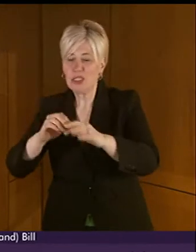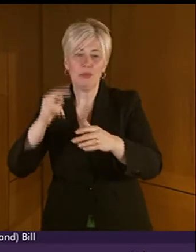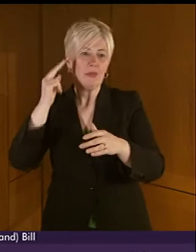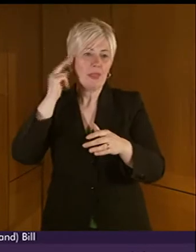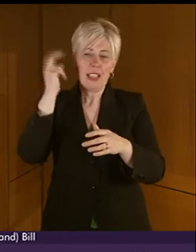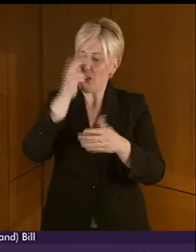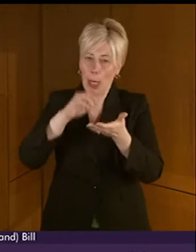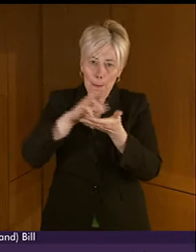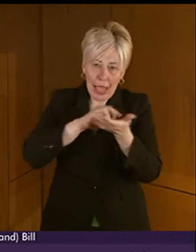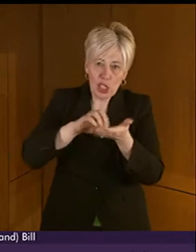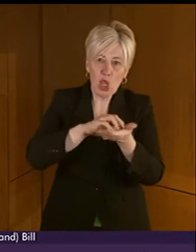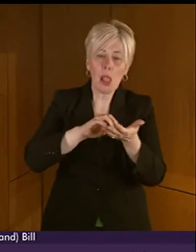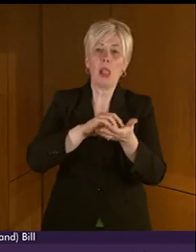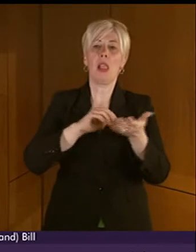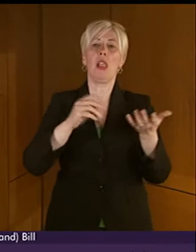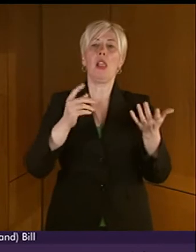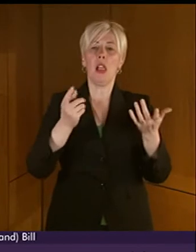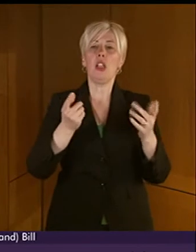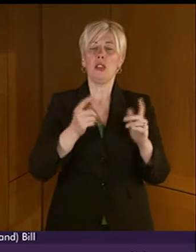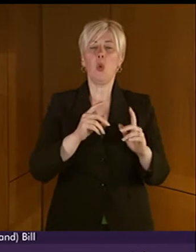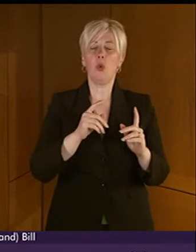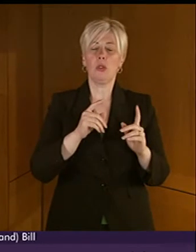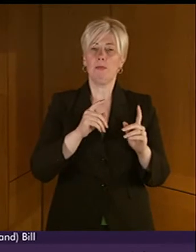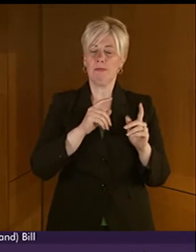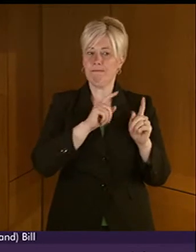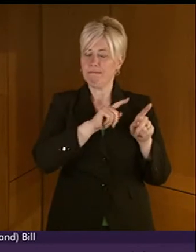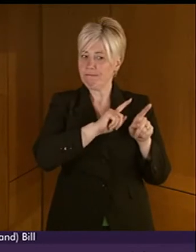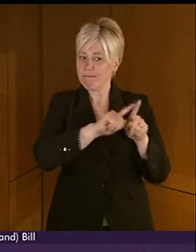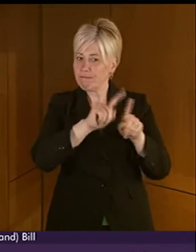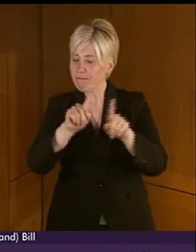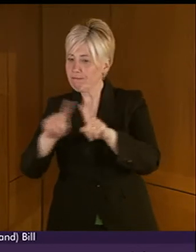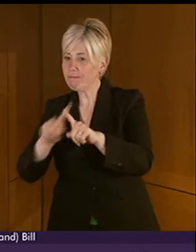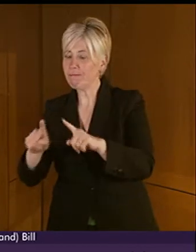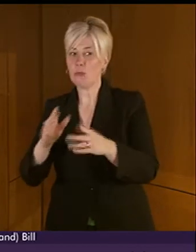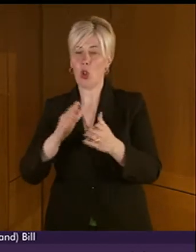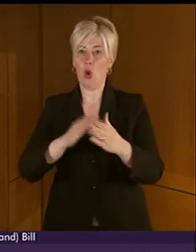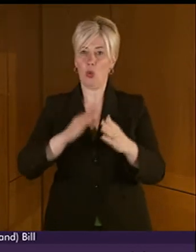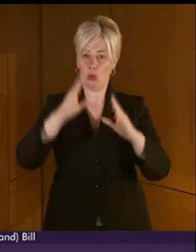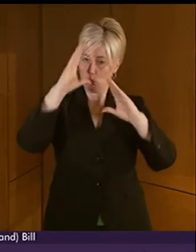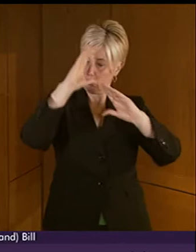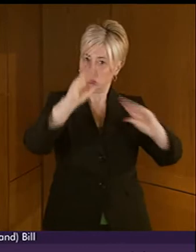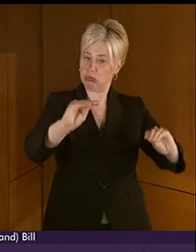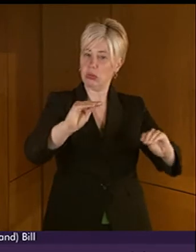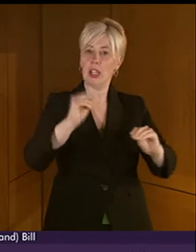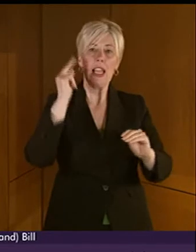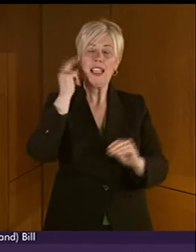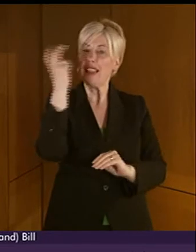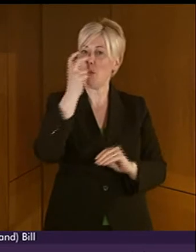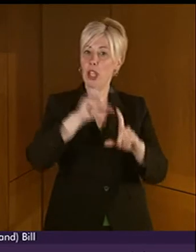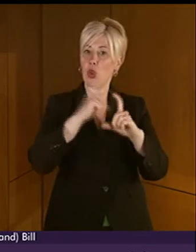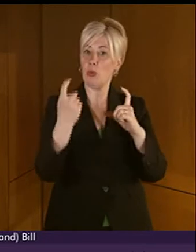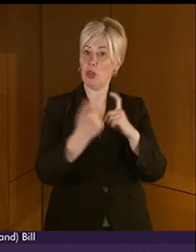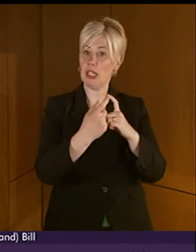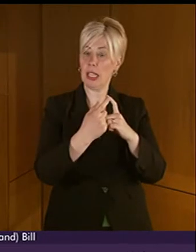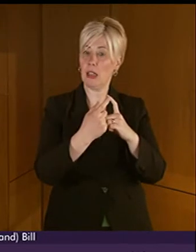manual, to name a few. And I want to assure members of the deaf-blind community that I consider the